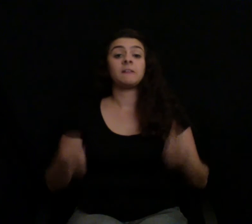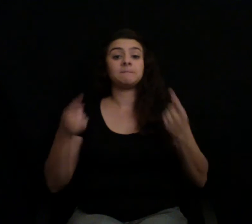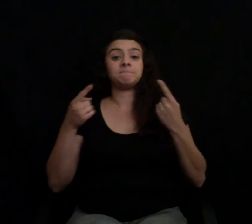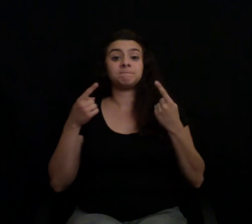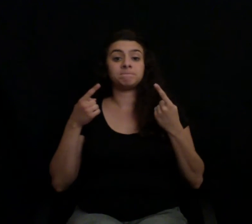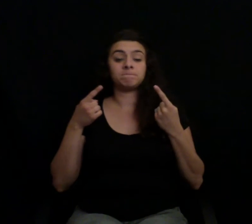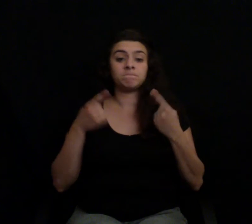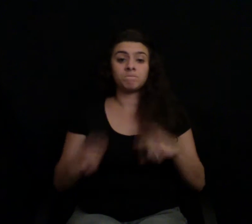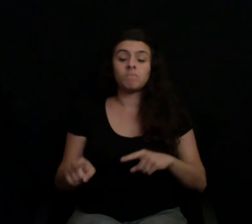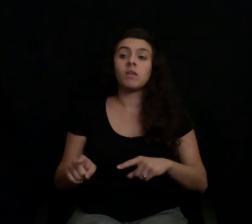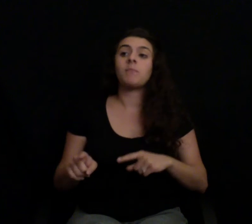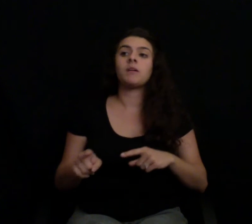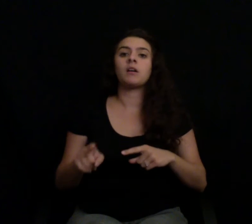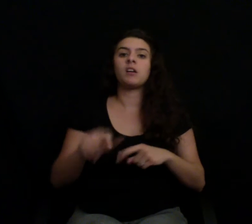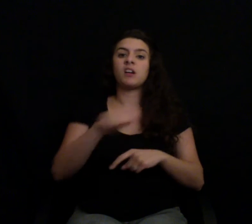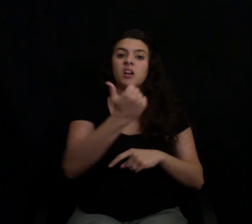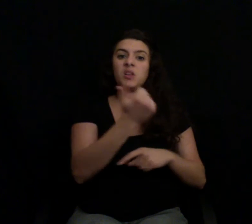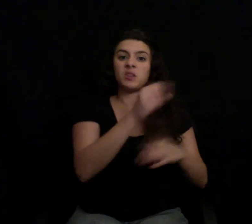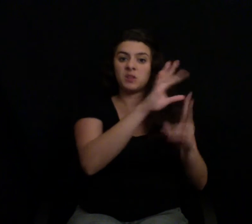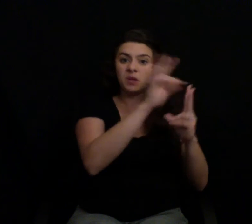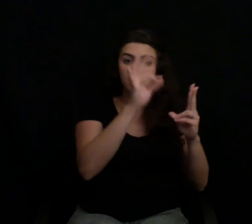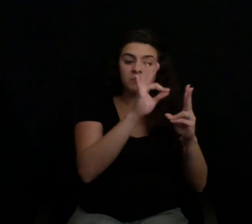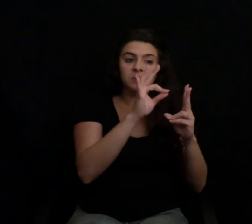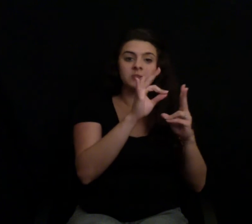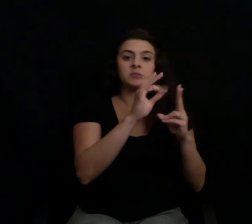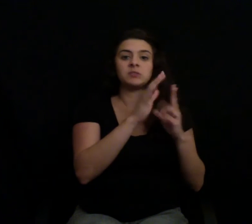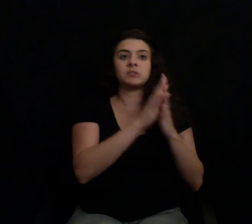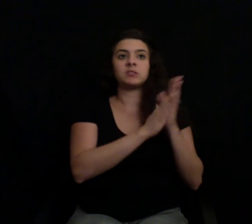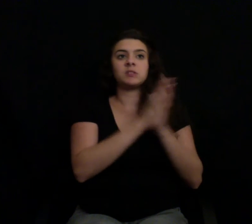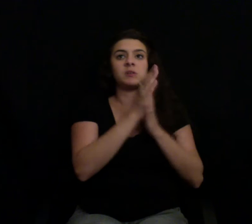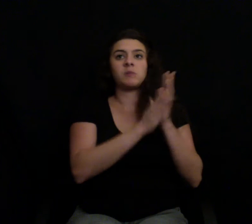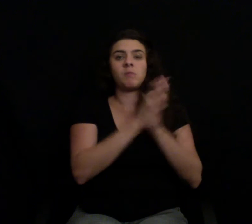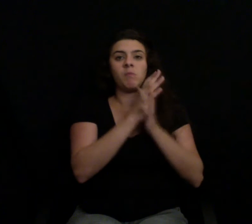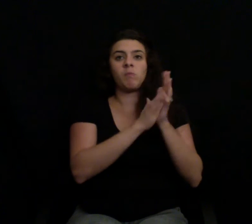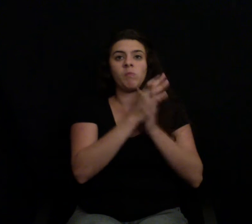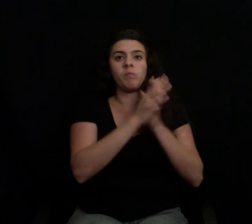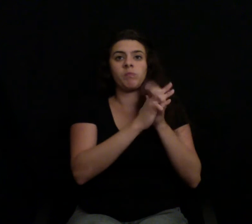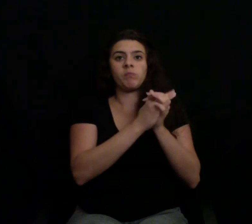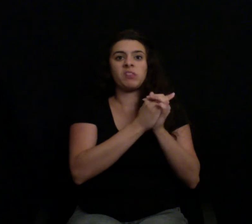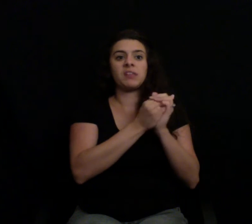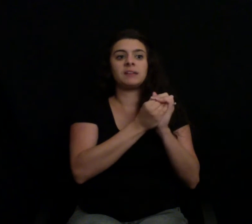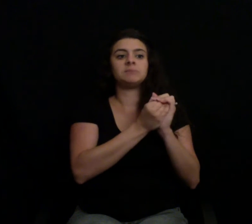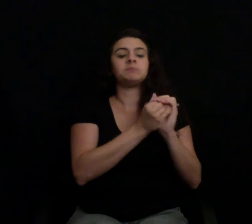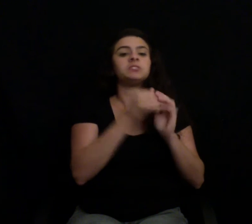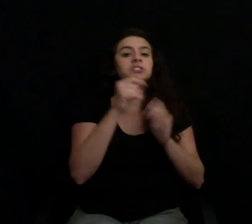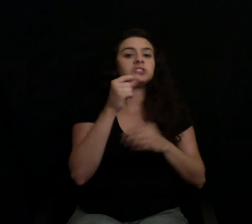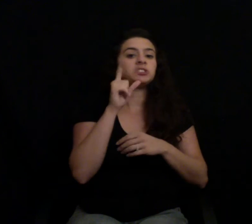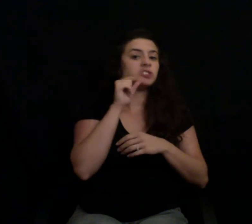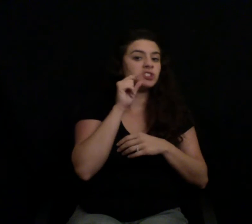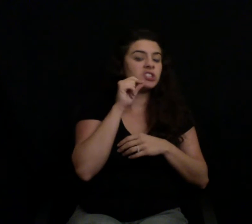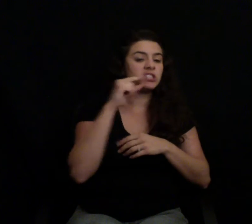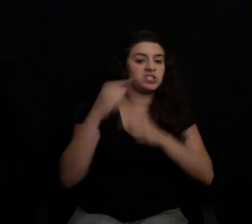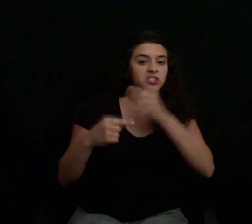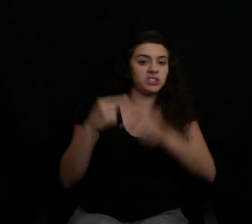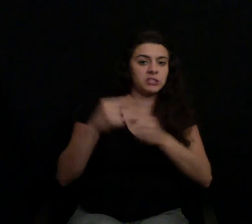chickens into chickens. And so even if the farmer wasn't a great farmer, the potential is still going to be higher. So